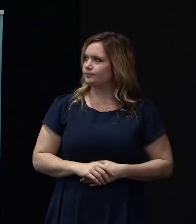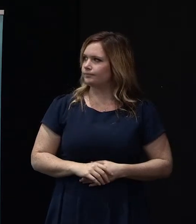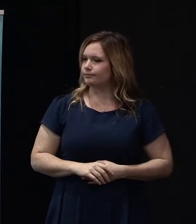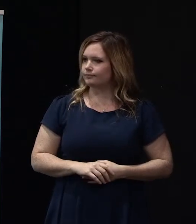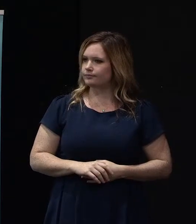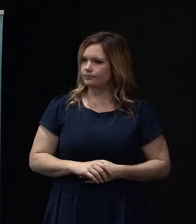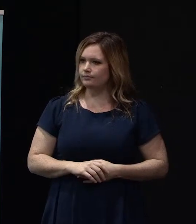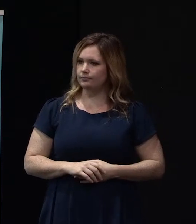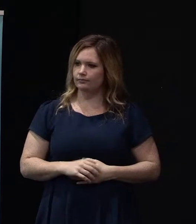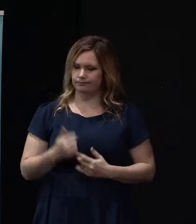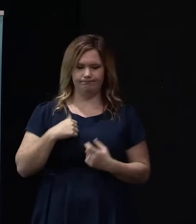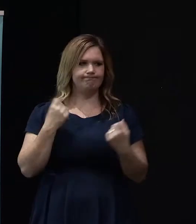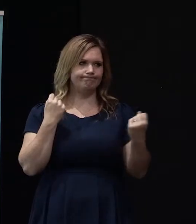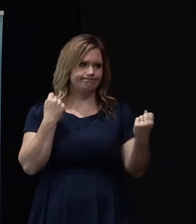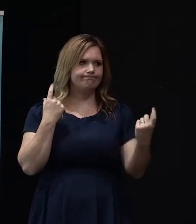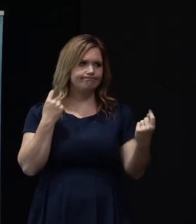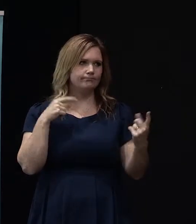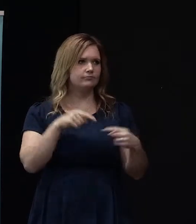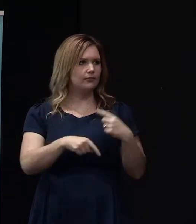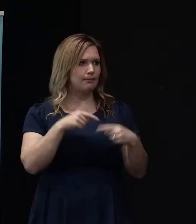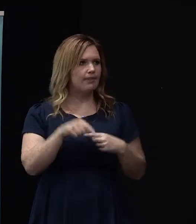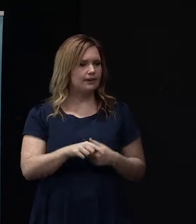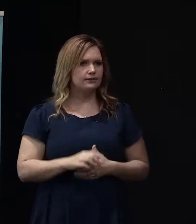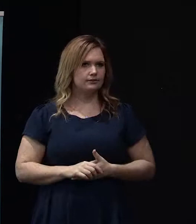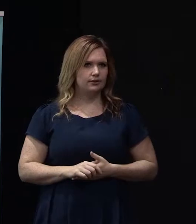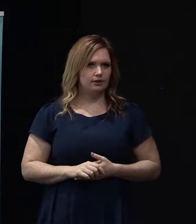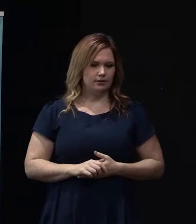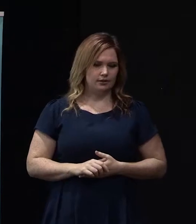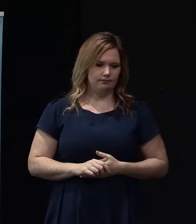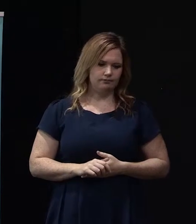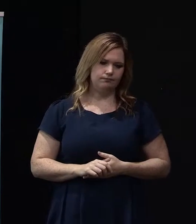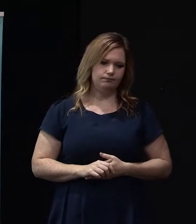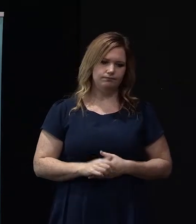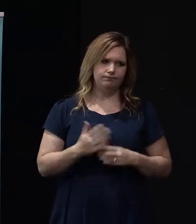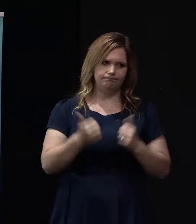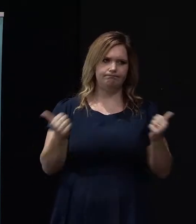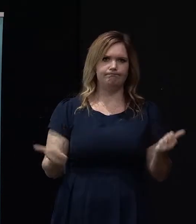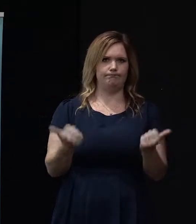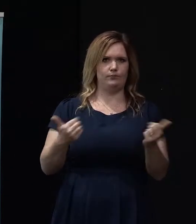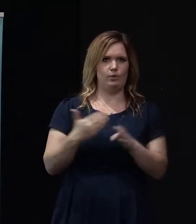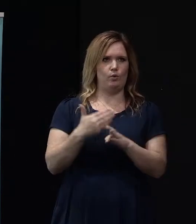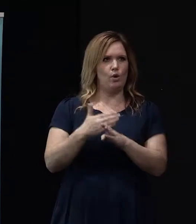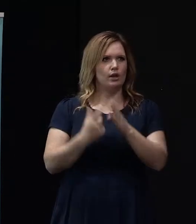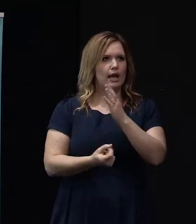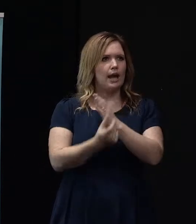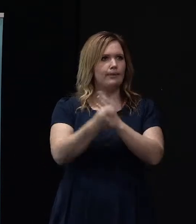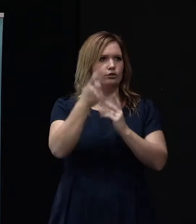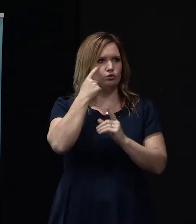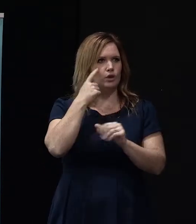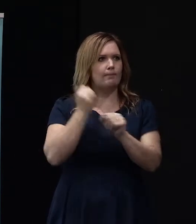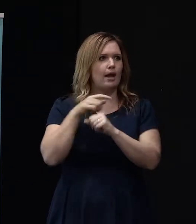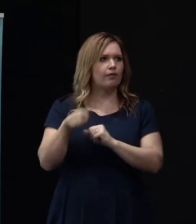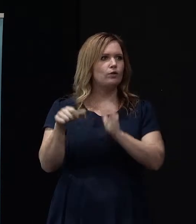empathise with you totally about that. And there is a considerable amount of work being done to try and bring those